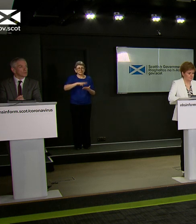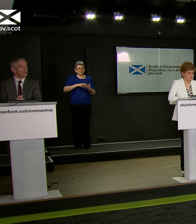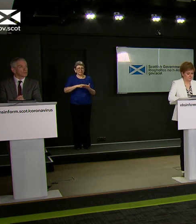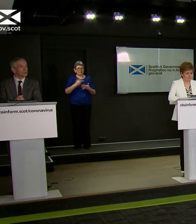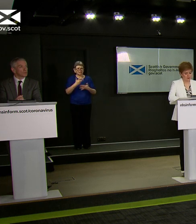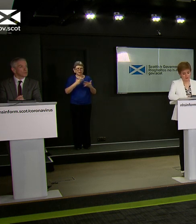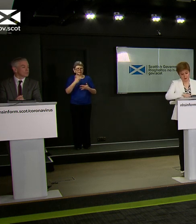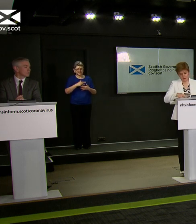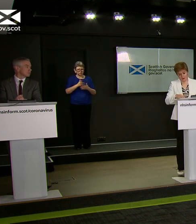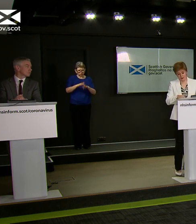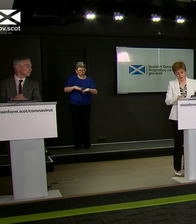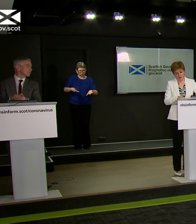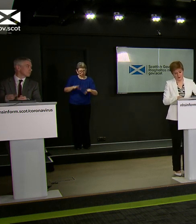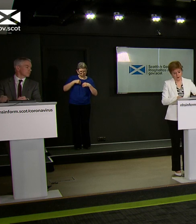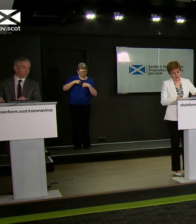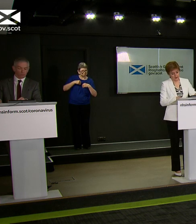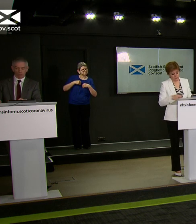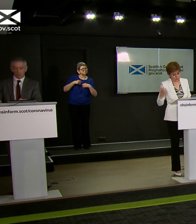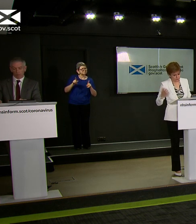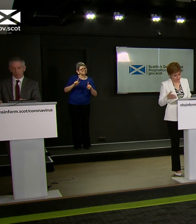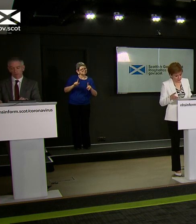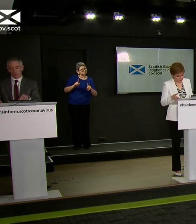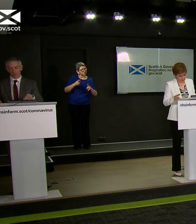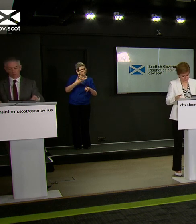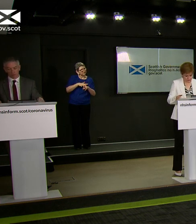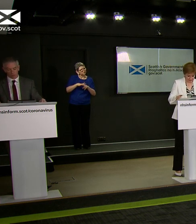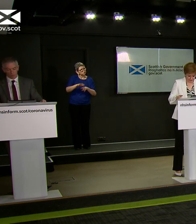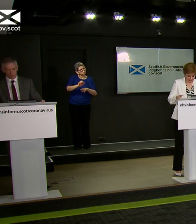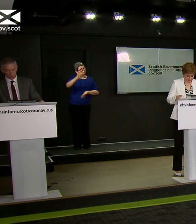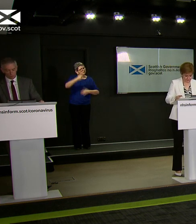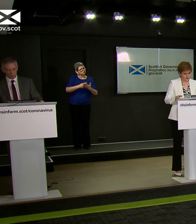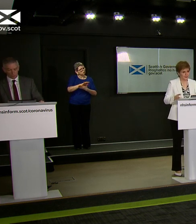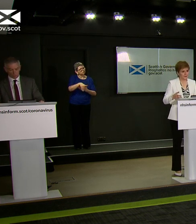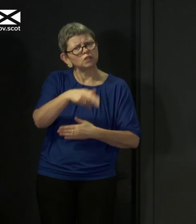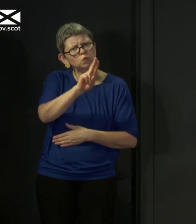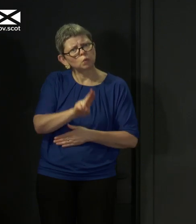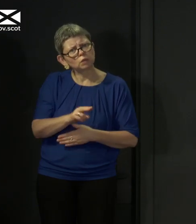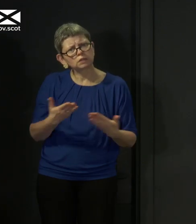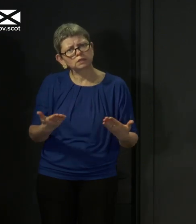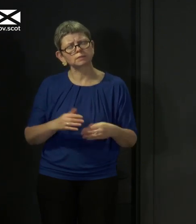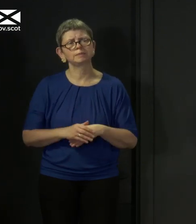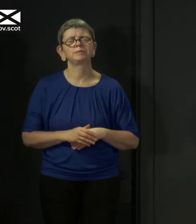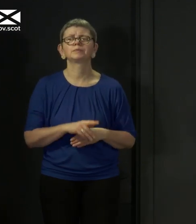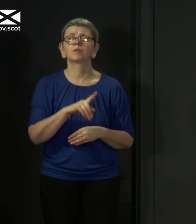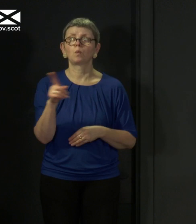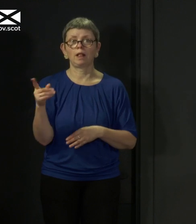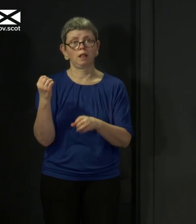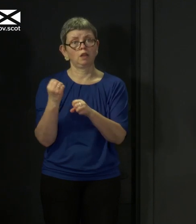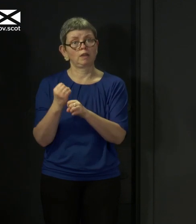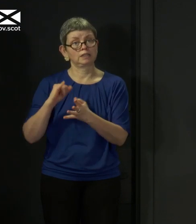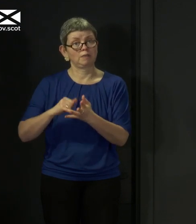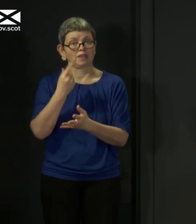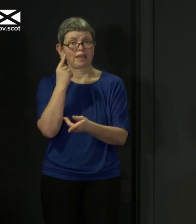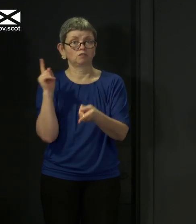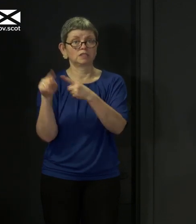know about that? And how will that influence your decision to open schools? I'm going to hand over to Gregor Smith to take both of those points. I think